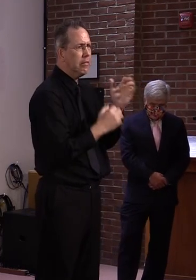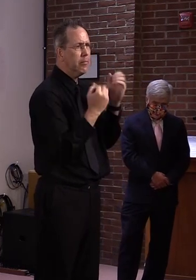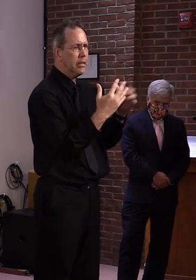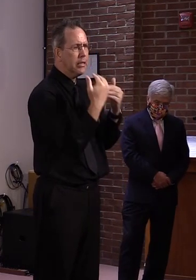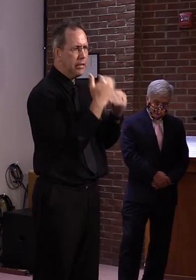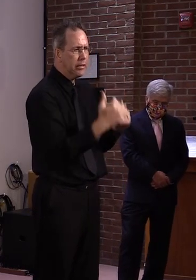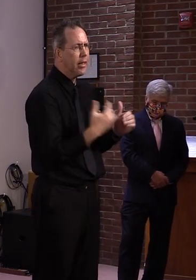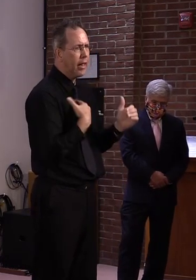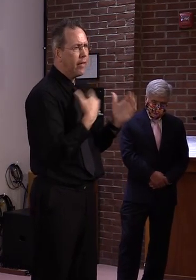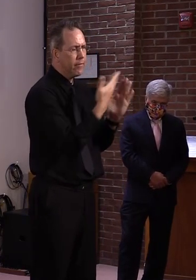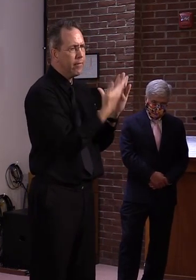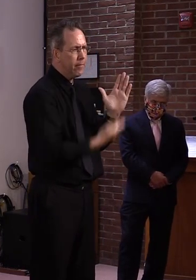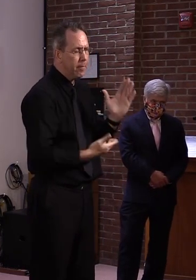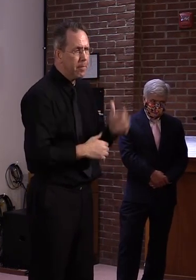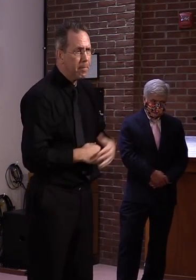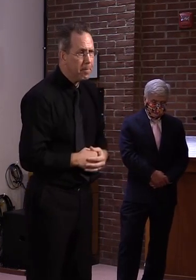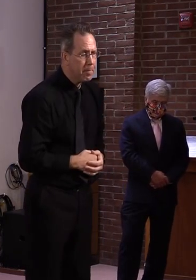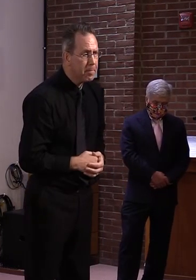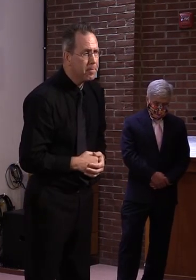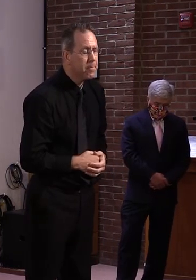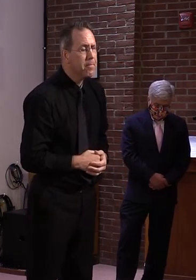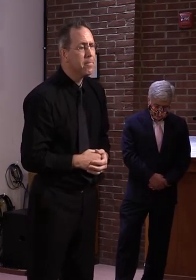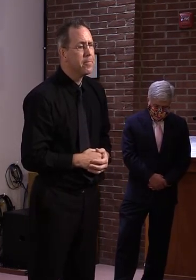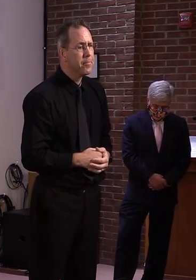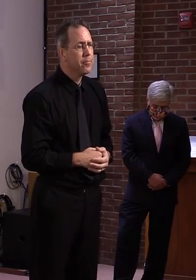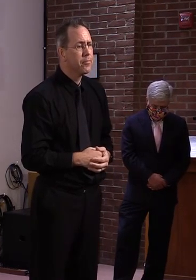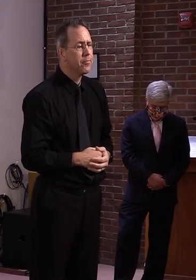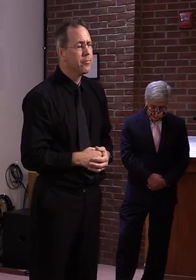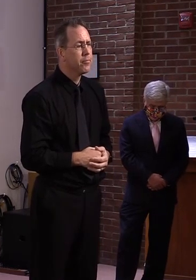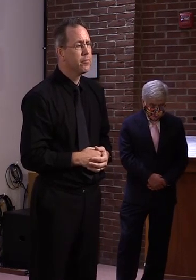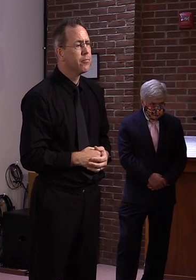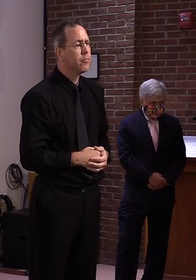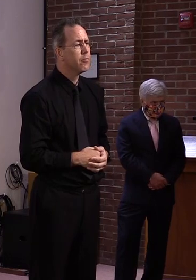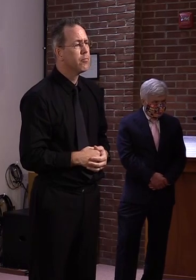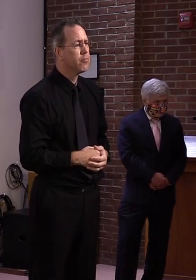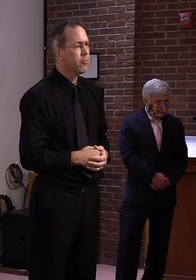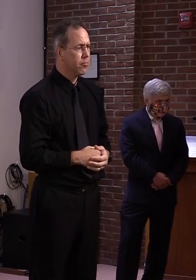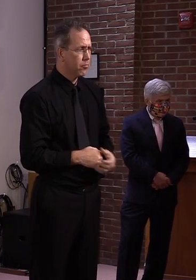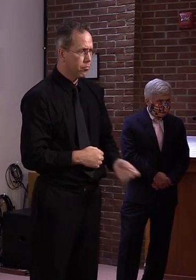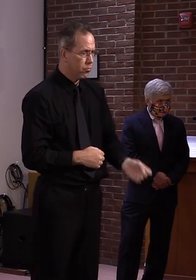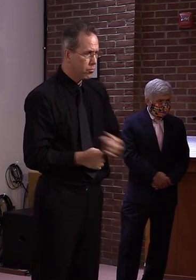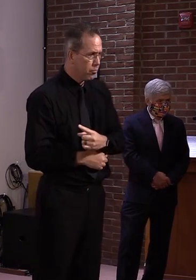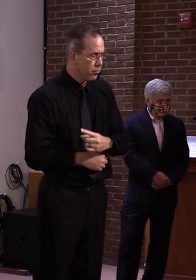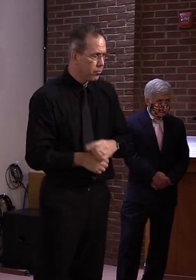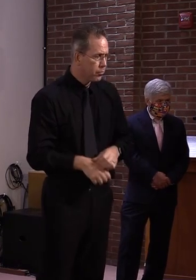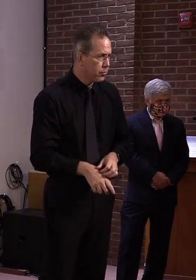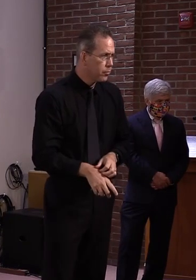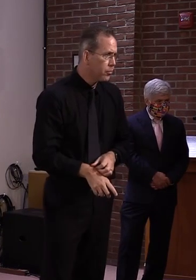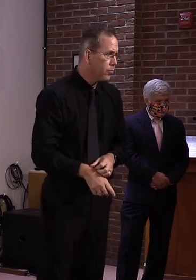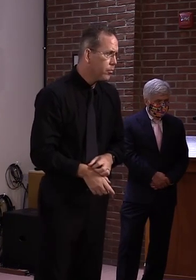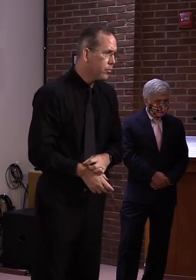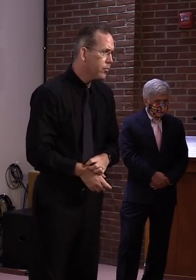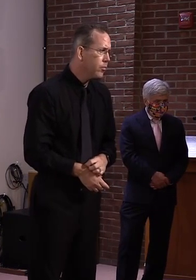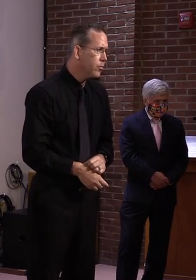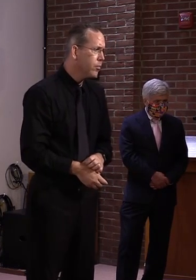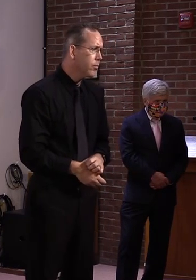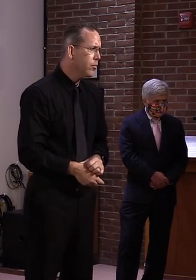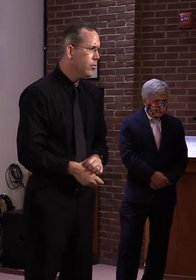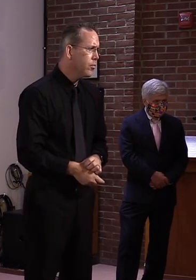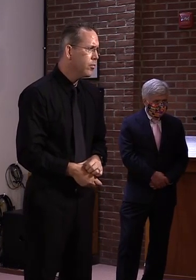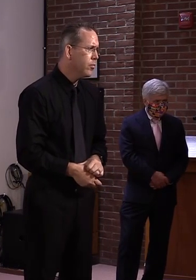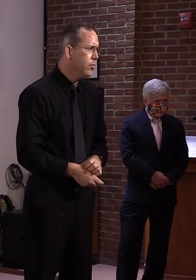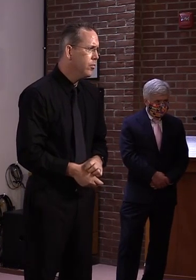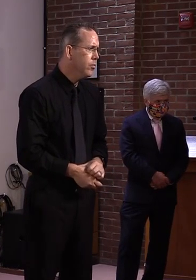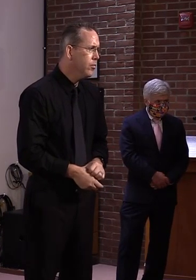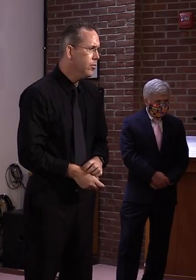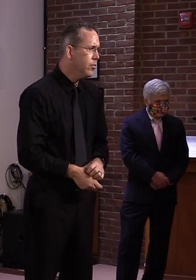Very good. Also, I've been following the Agency of Education's